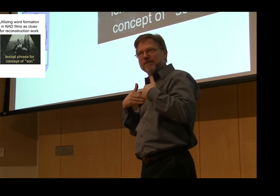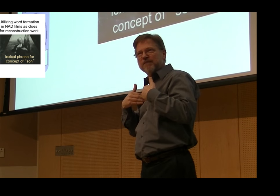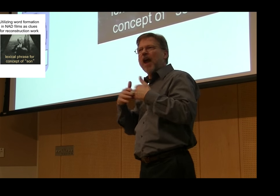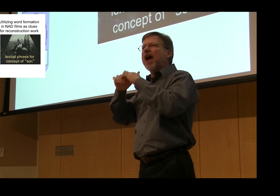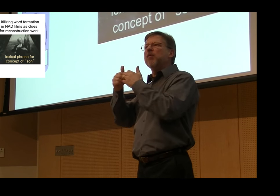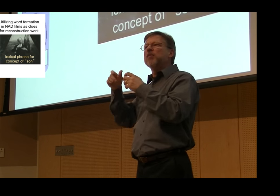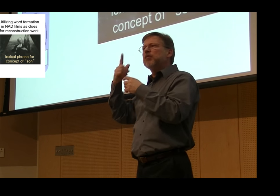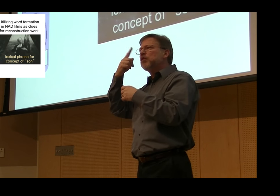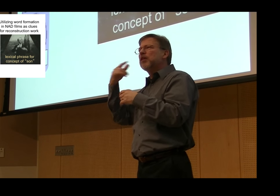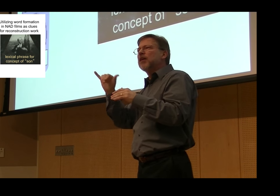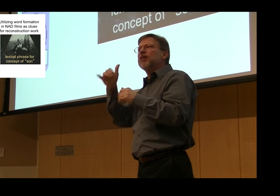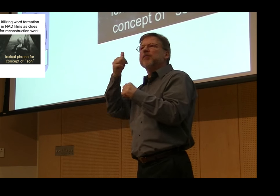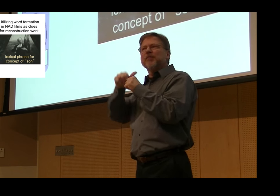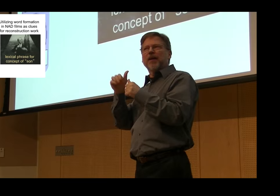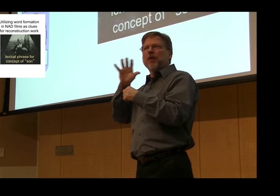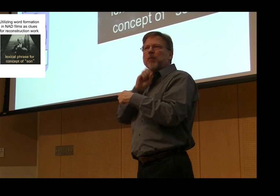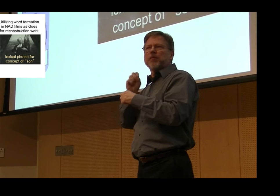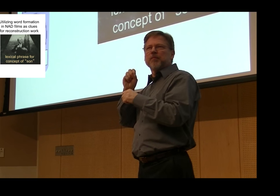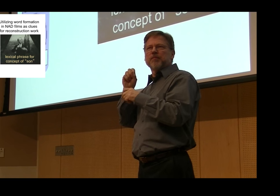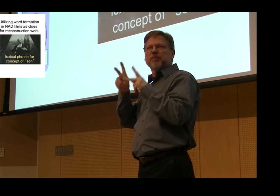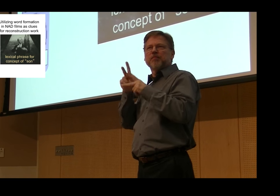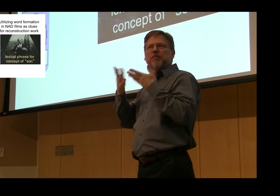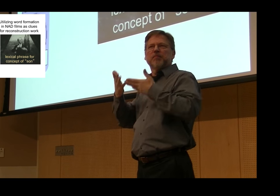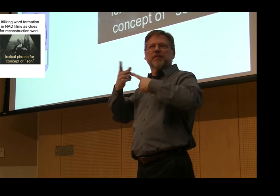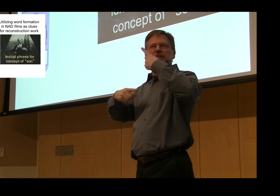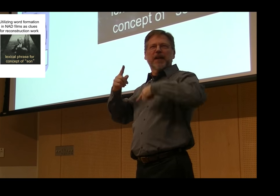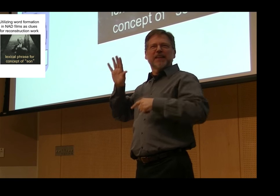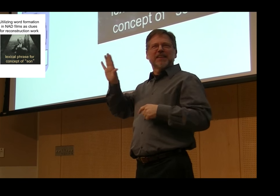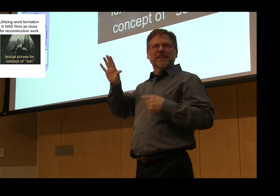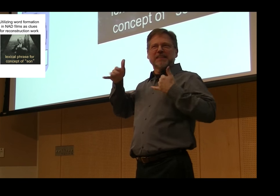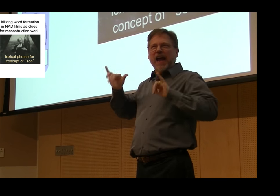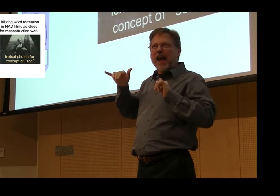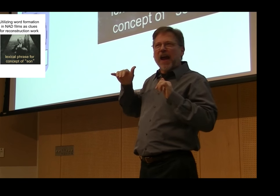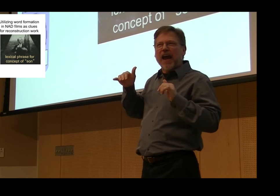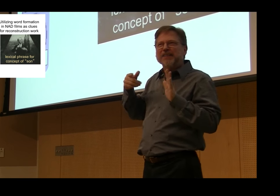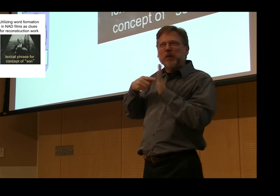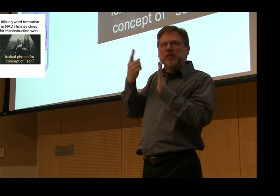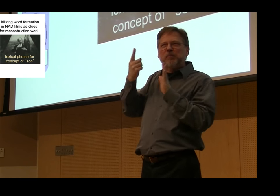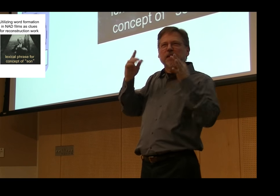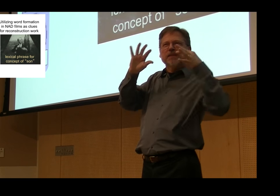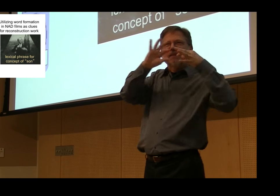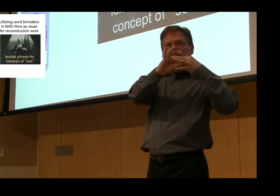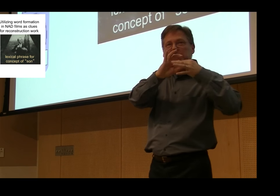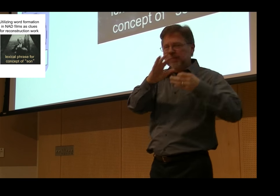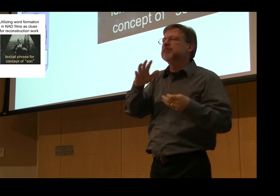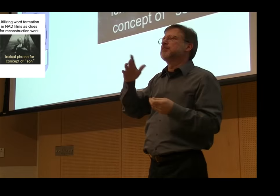Of course, dictionaries have their limitations because they are 2D. You don't see them moving or in